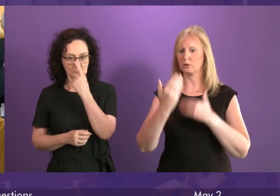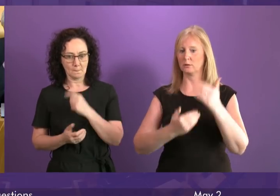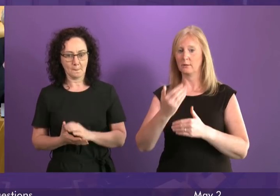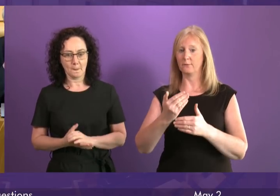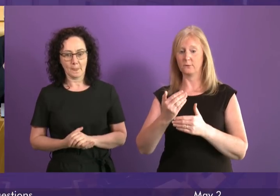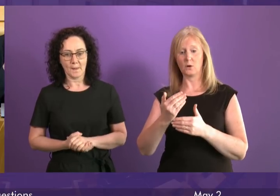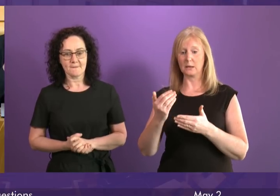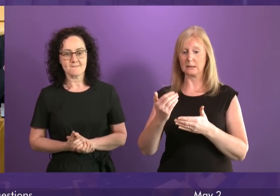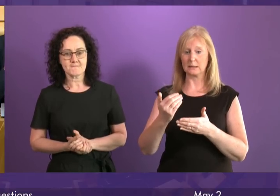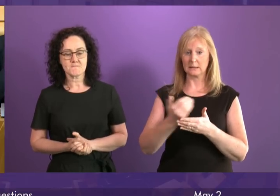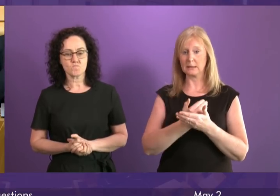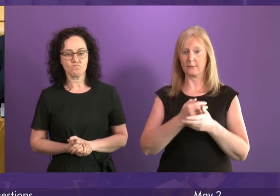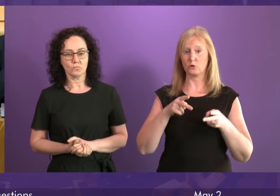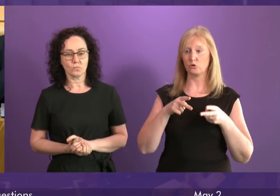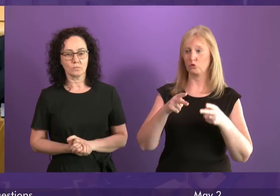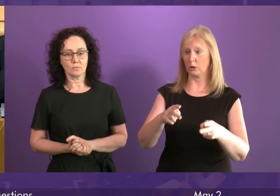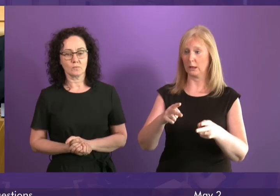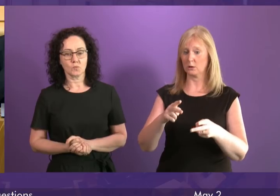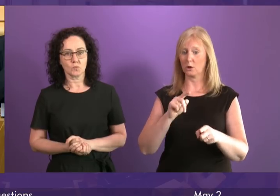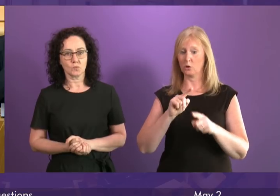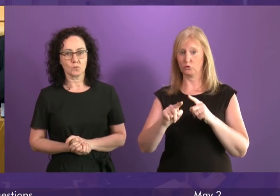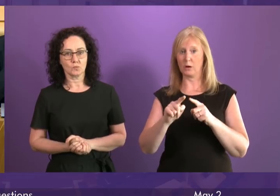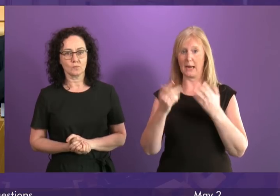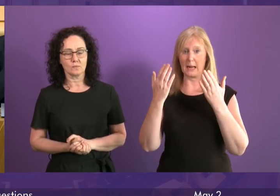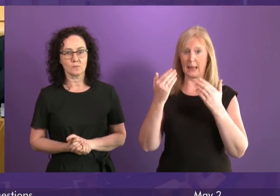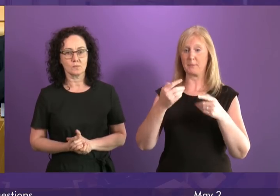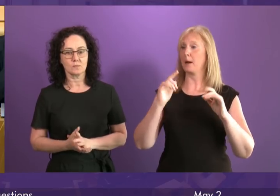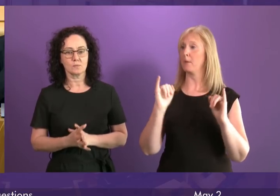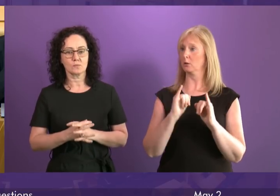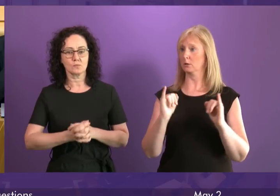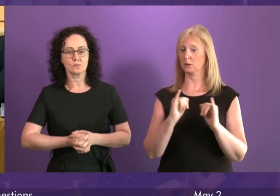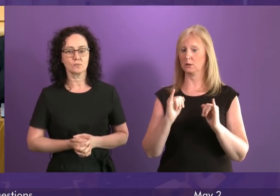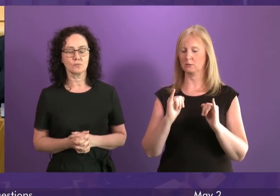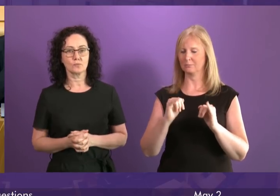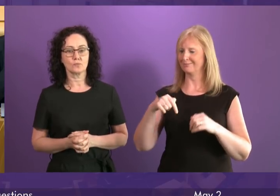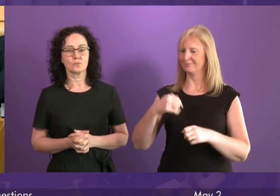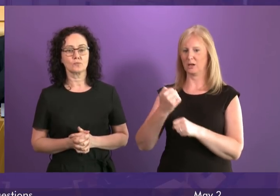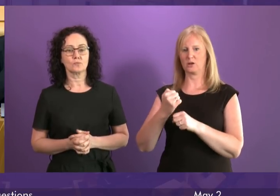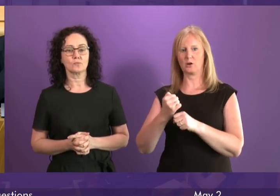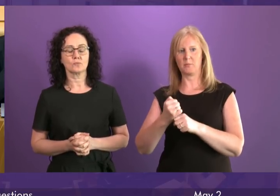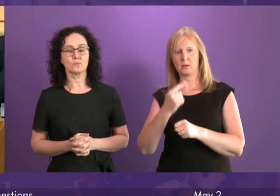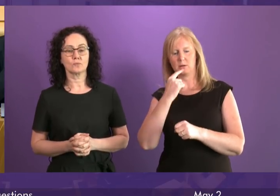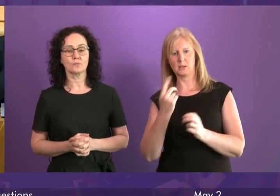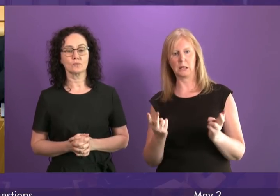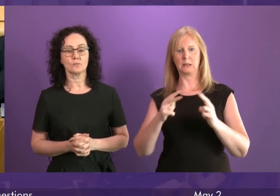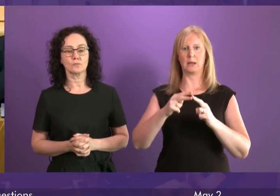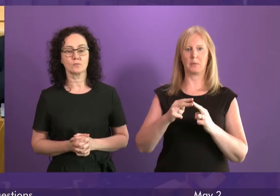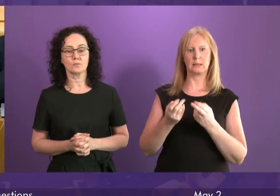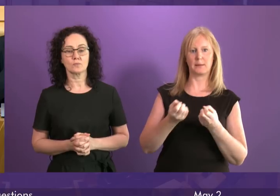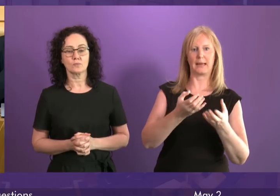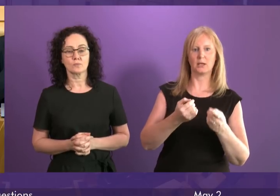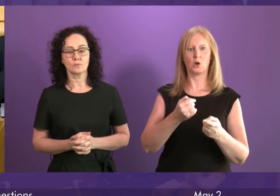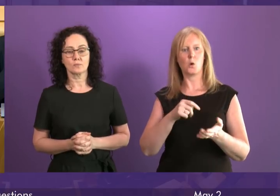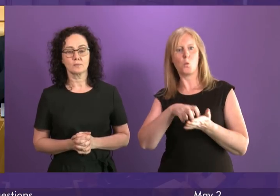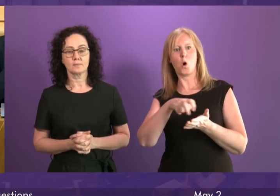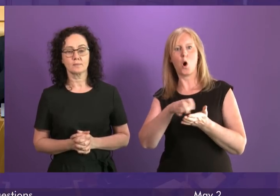streets has a crucial role to play in tackling the climate emergency. Now this government boasts of how it's doubled spending on walking and cycling, but